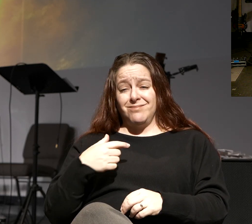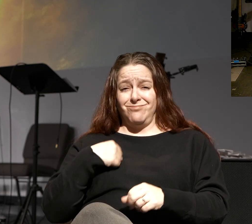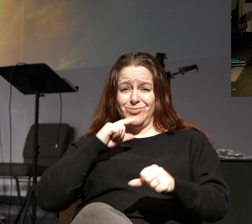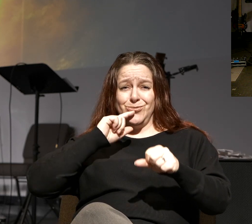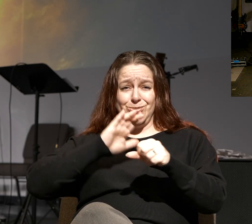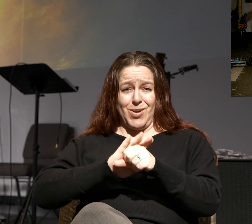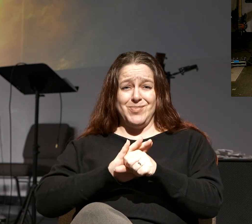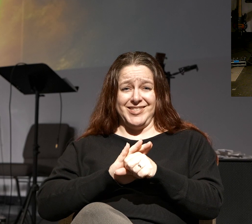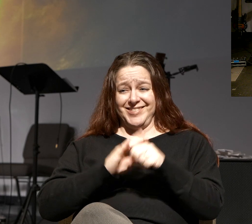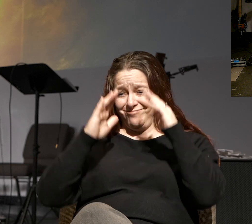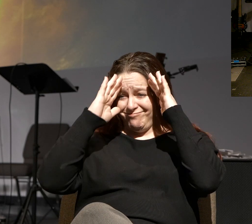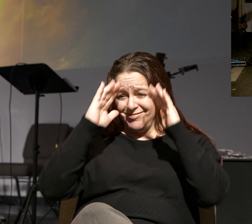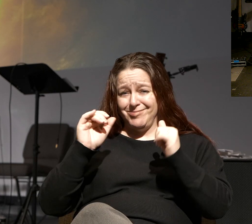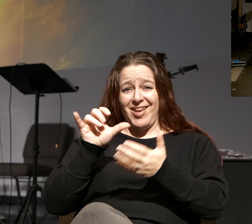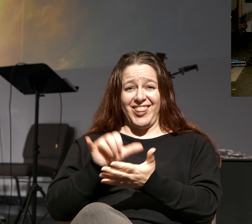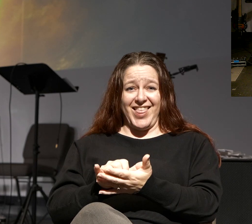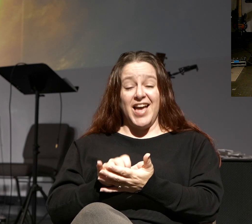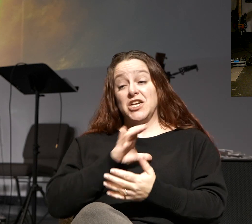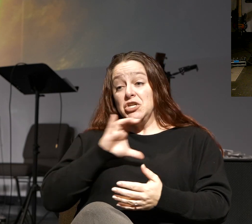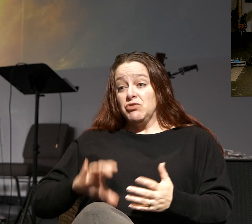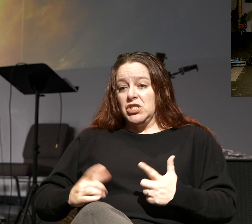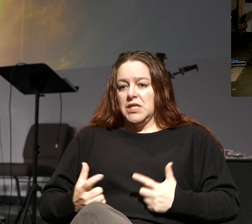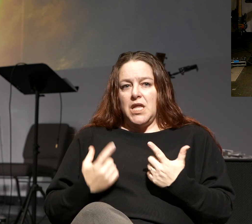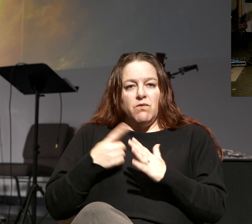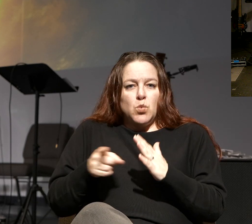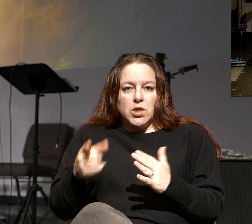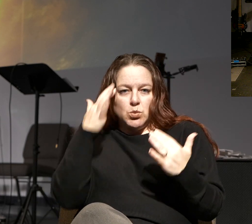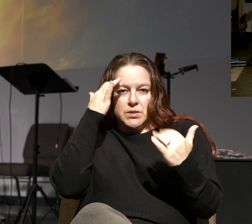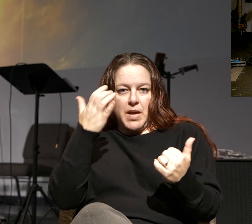this. That's part of the Christian life. What were you expecting?